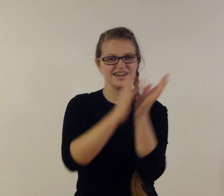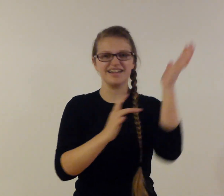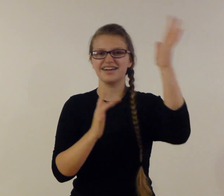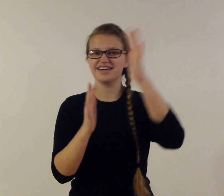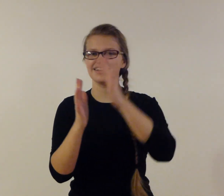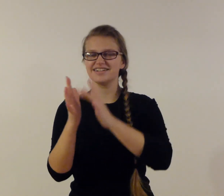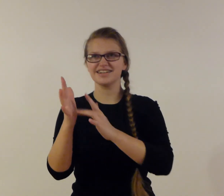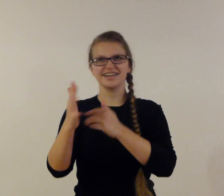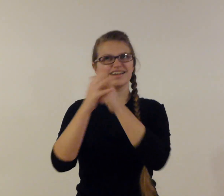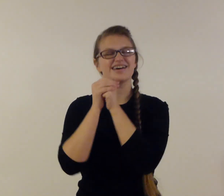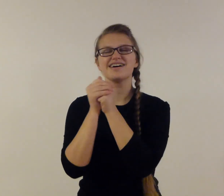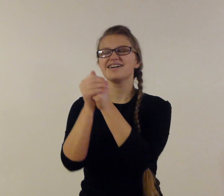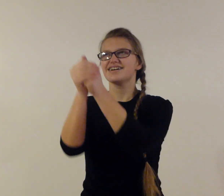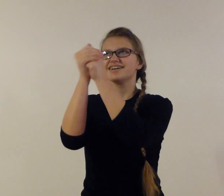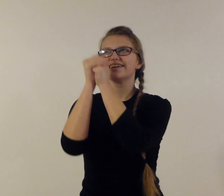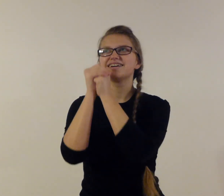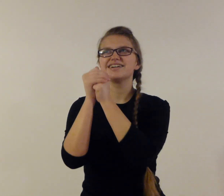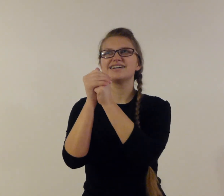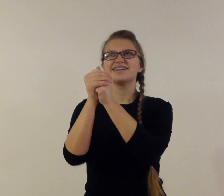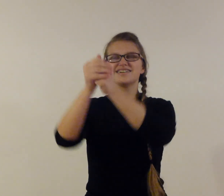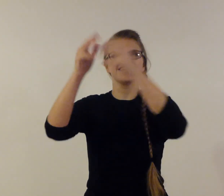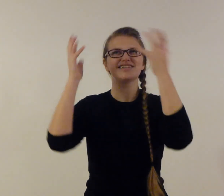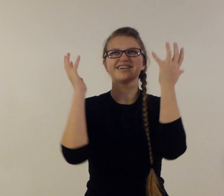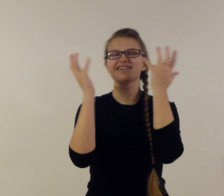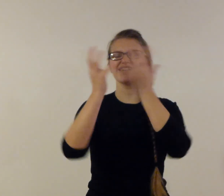Then I won't stand against